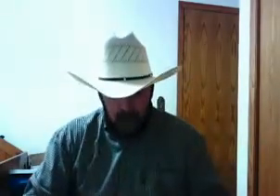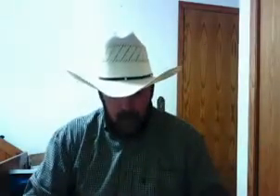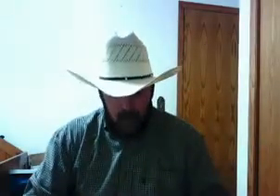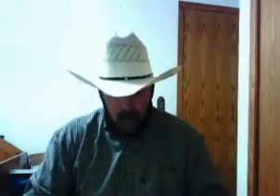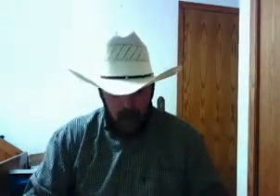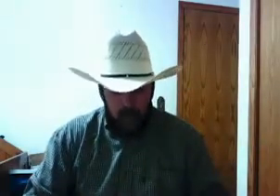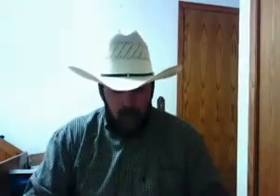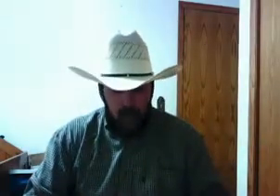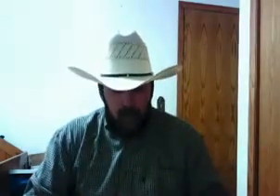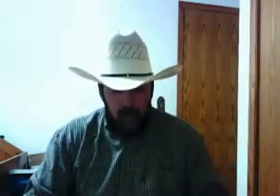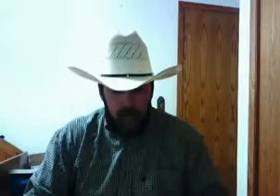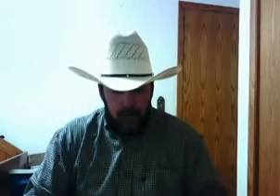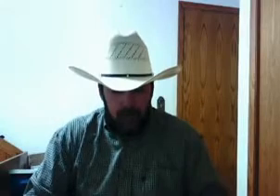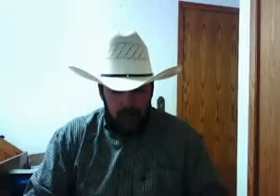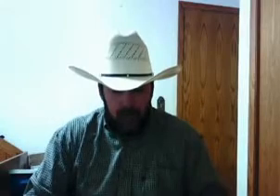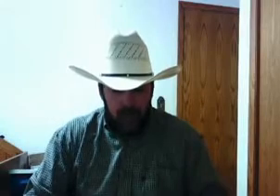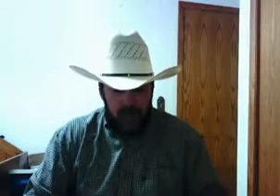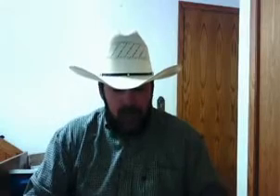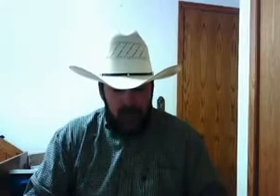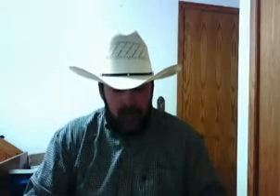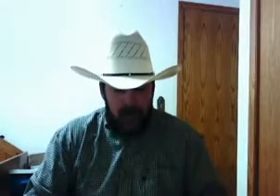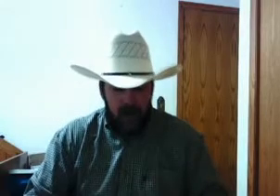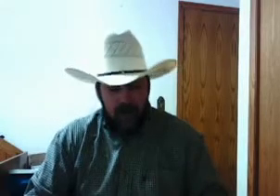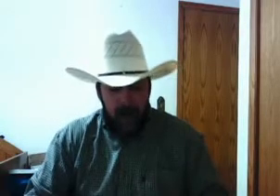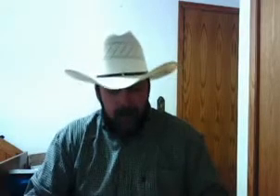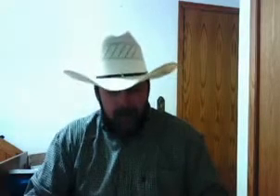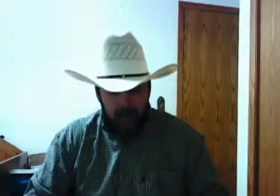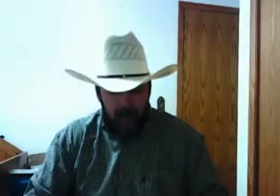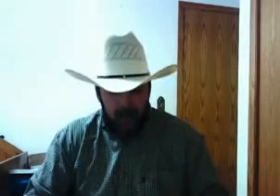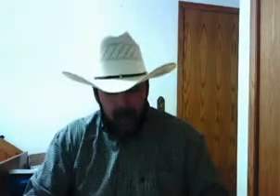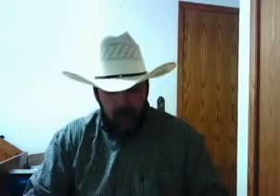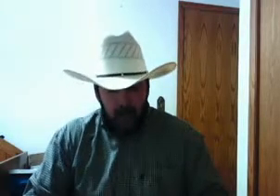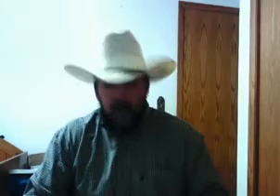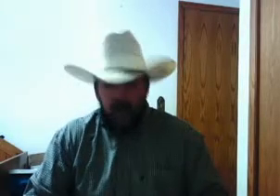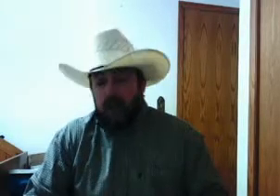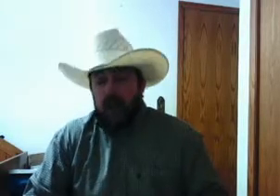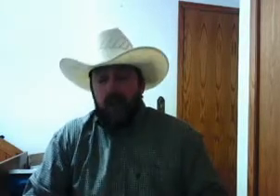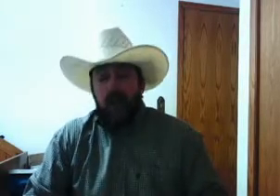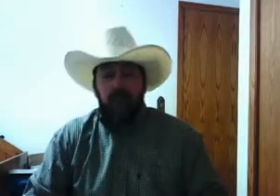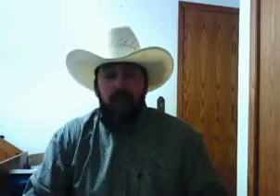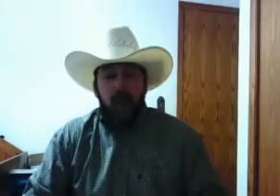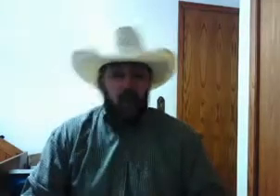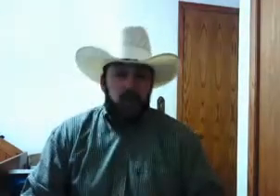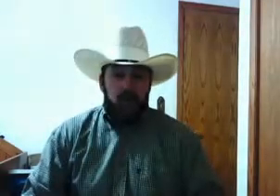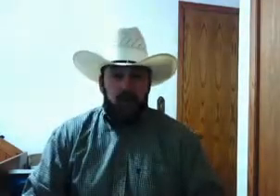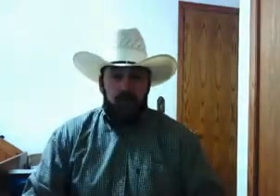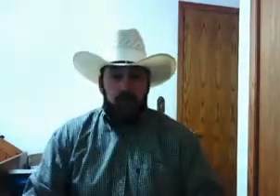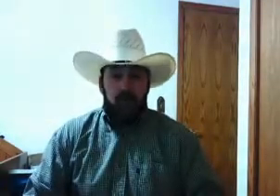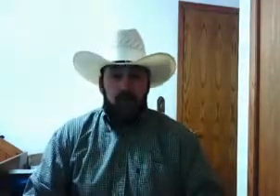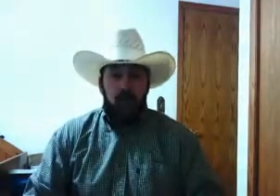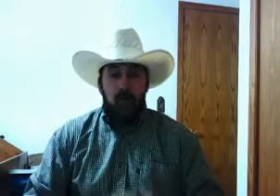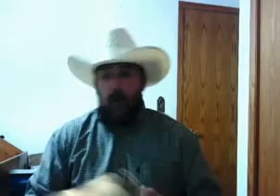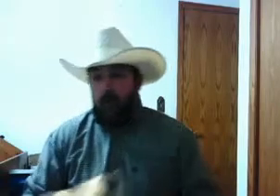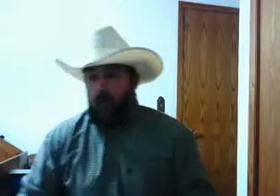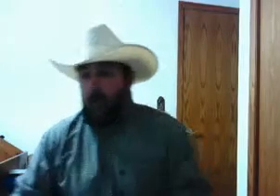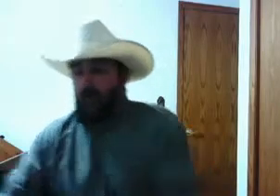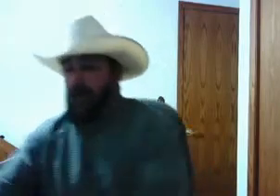Whoa. It says right here in my Bible, you shall not murder. Well, wait a minute now.